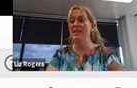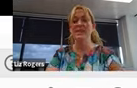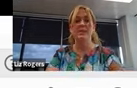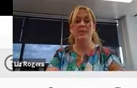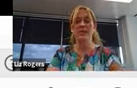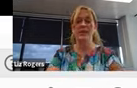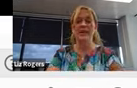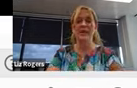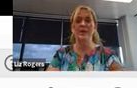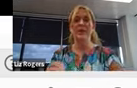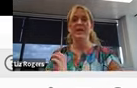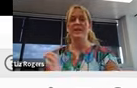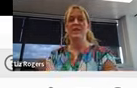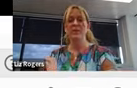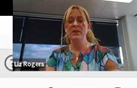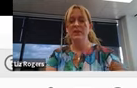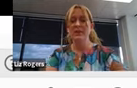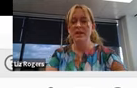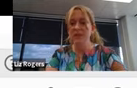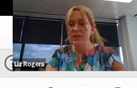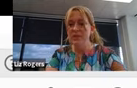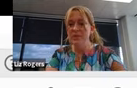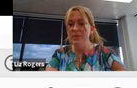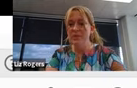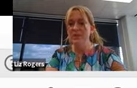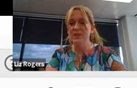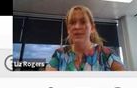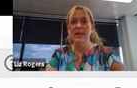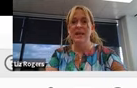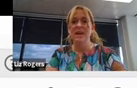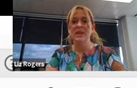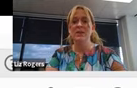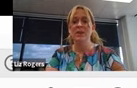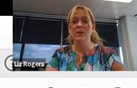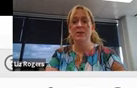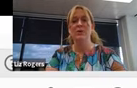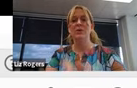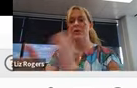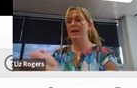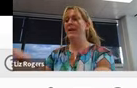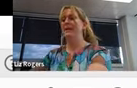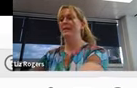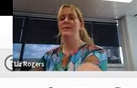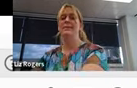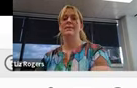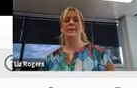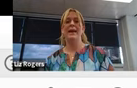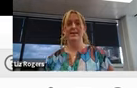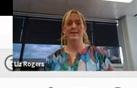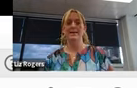for the show. Everything's in the box. All right, here we go. So the box itself, the concept for the box is going to look like.